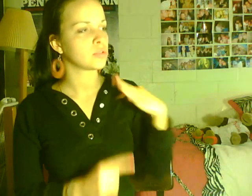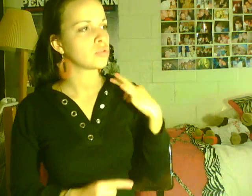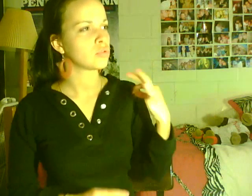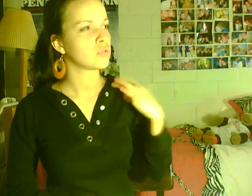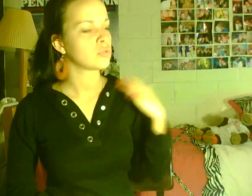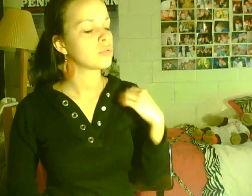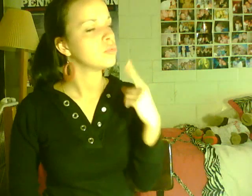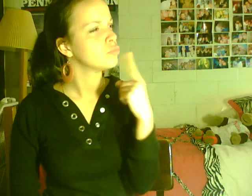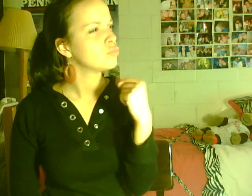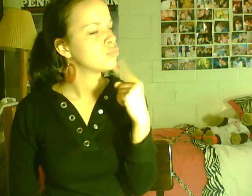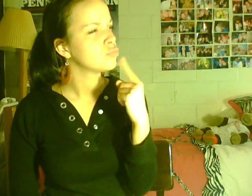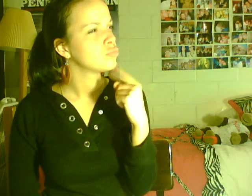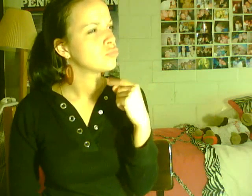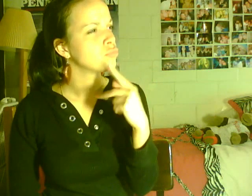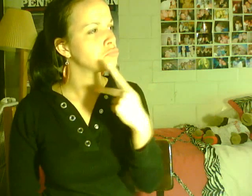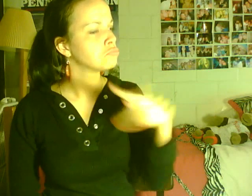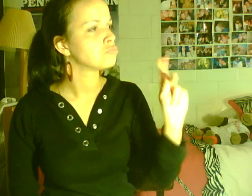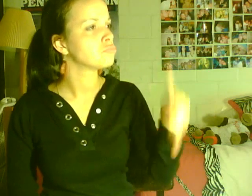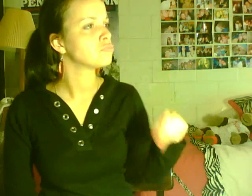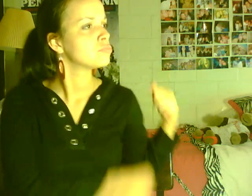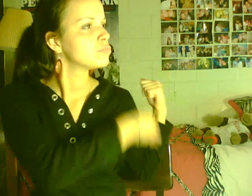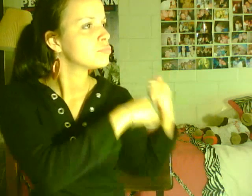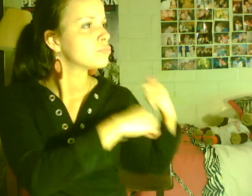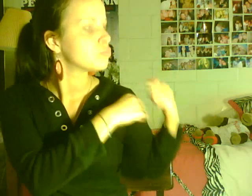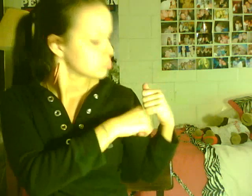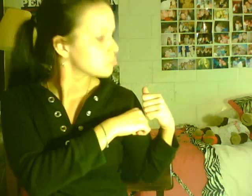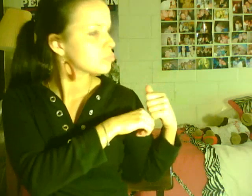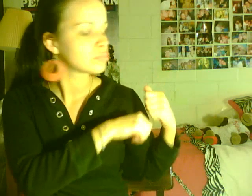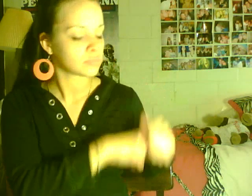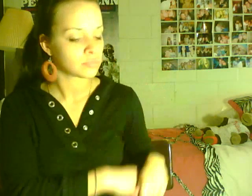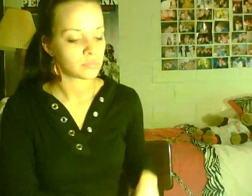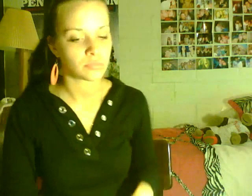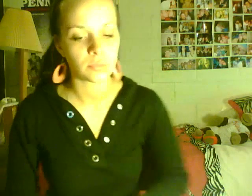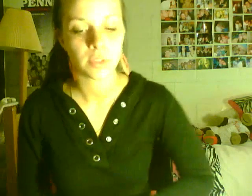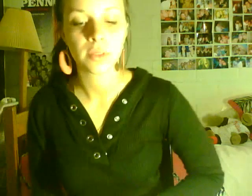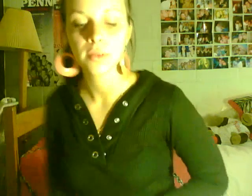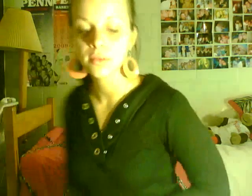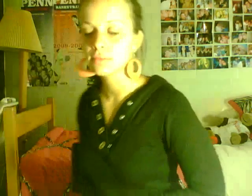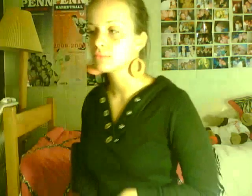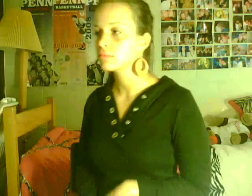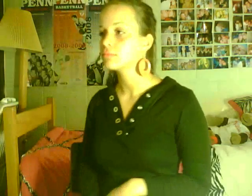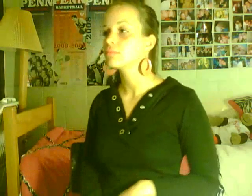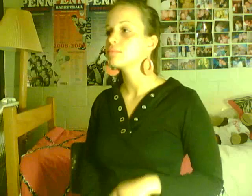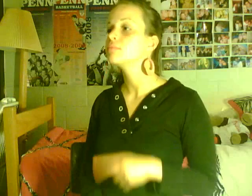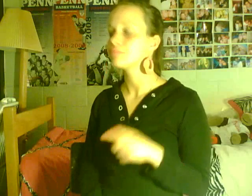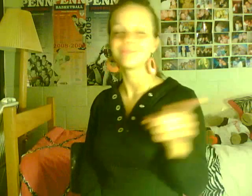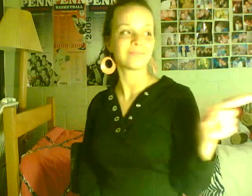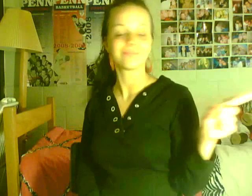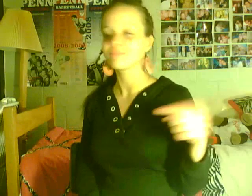No, if you are going to get down there. We can have a lot of minutes to see running back at all. If you don't have a chance.